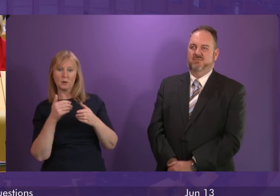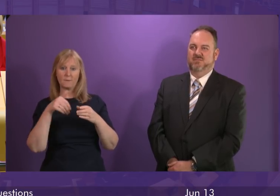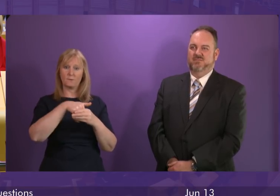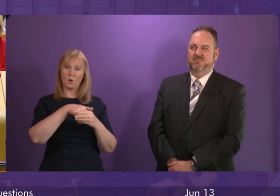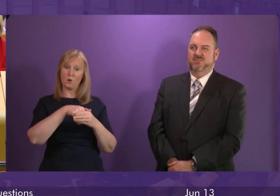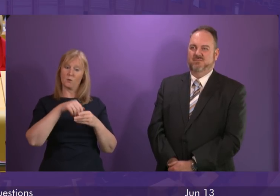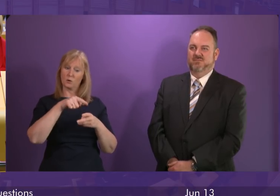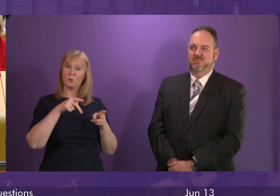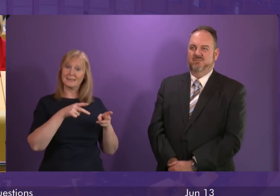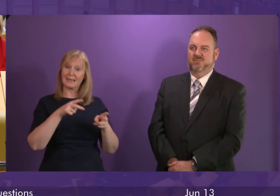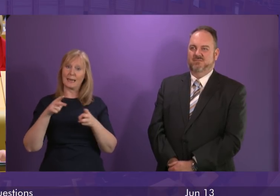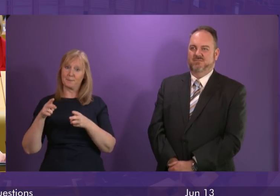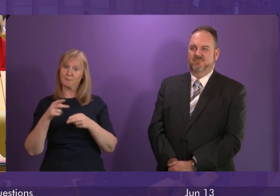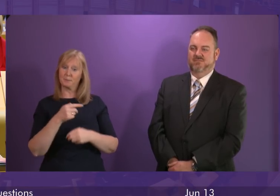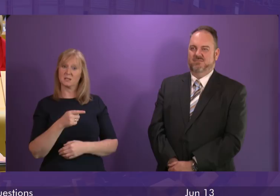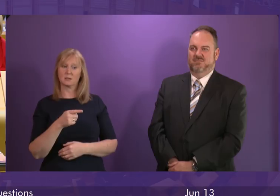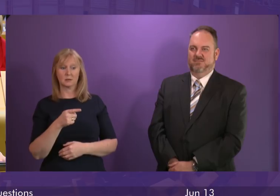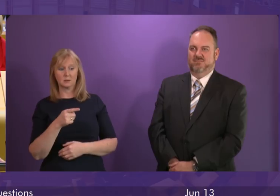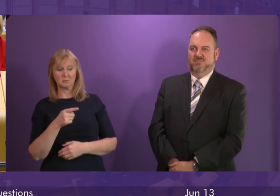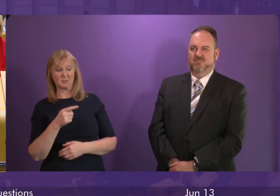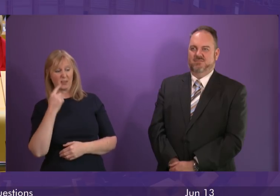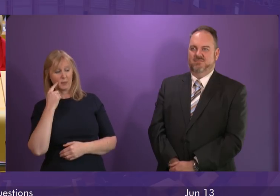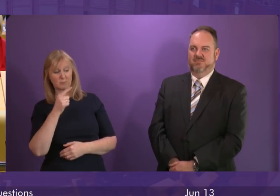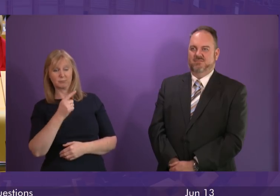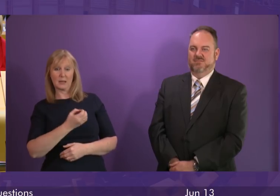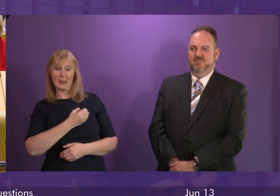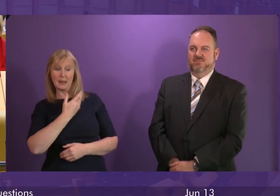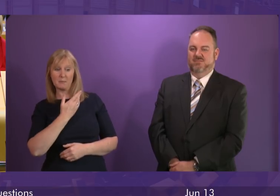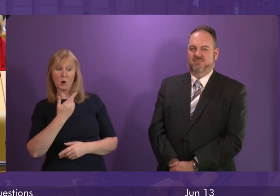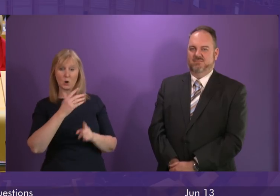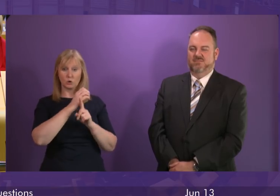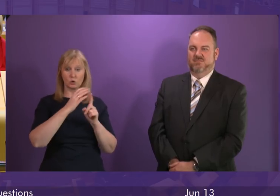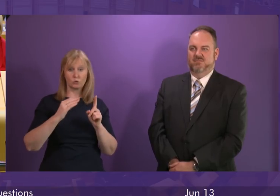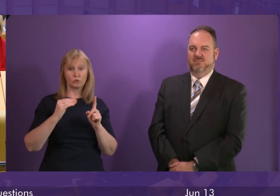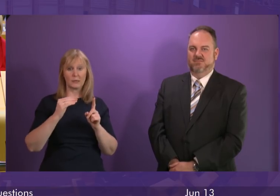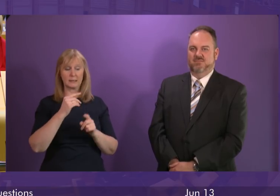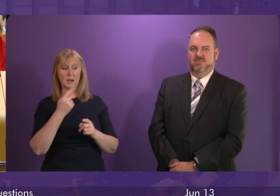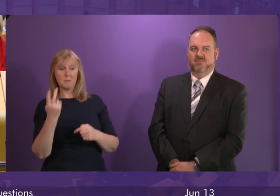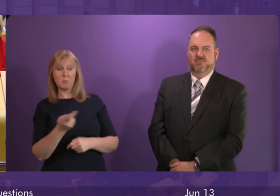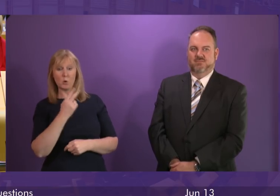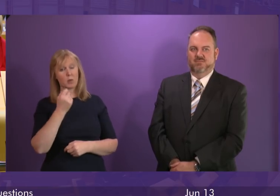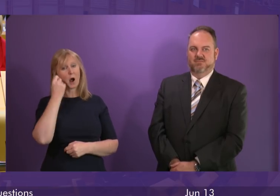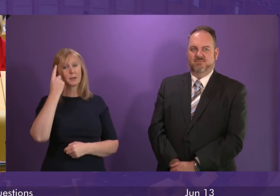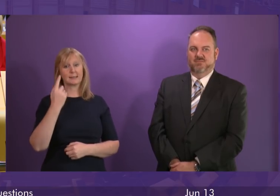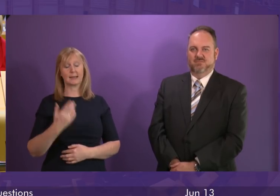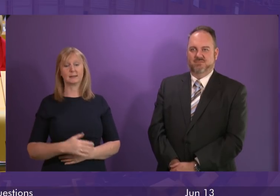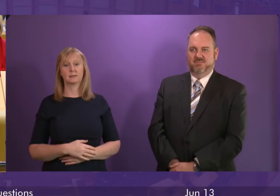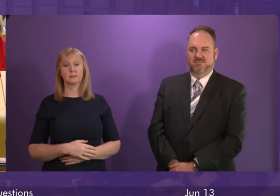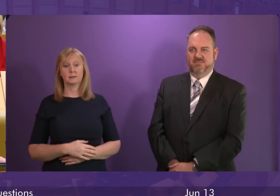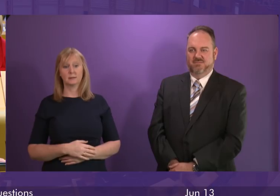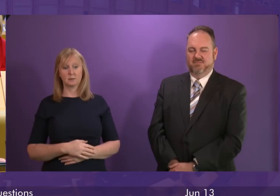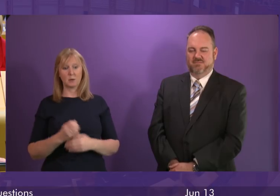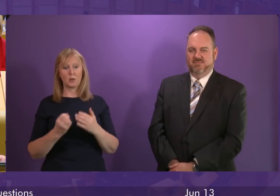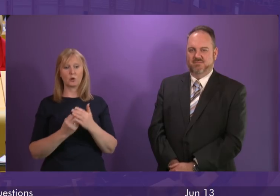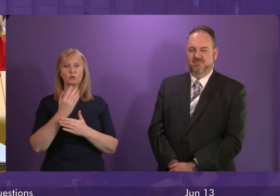that is simply a reality that I would have thought Labour at the very least if not the Tories would have been able to understand. But the